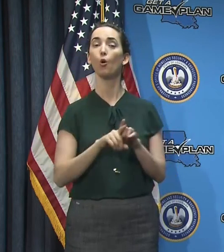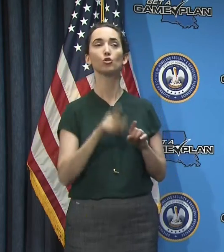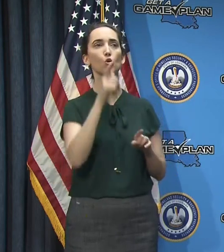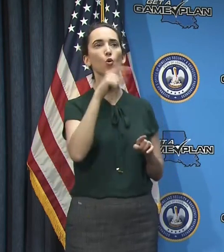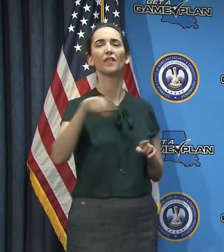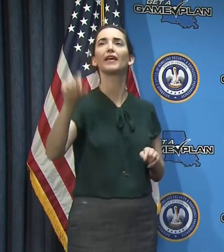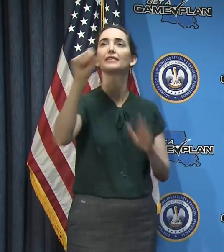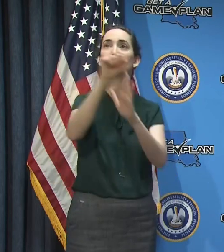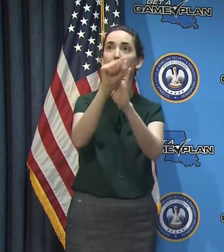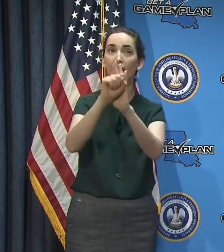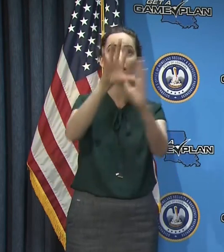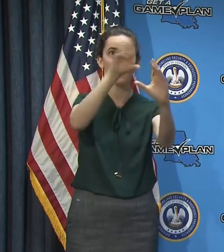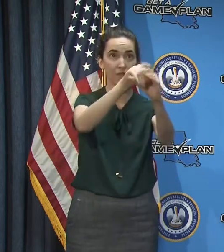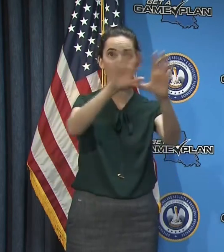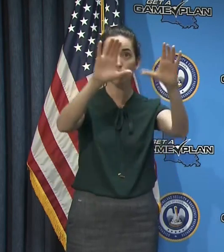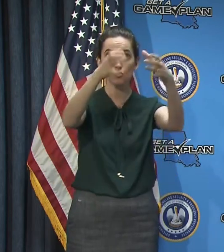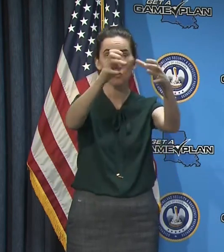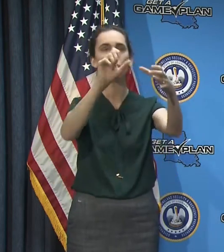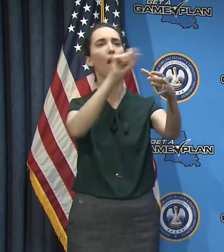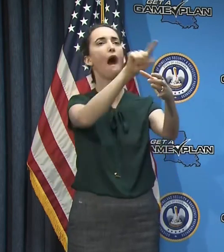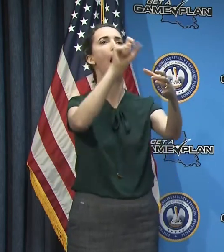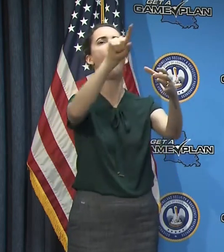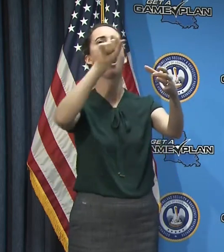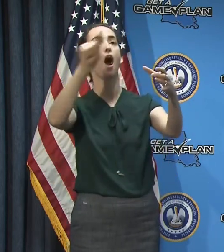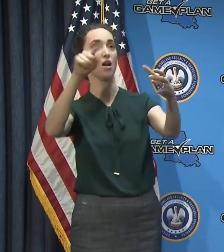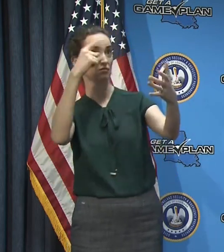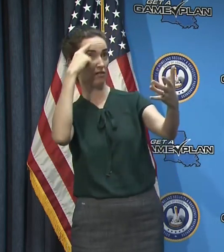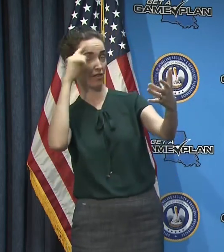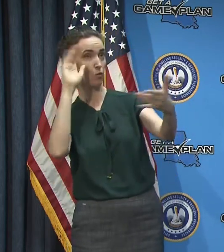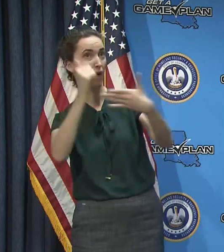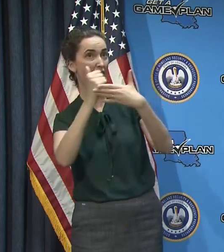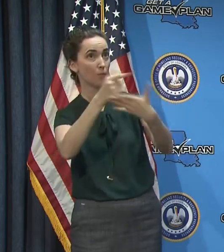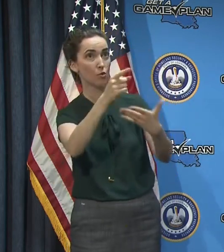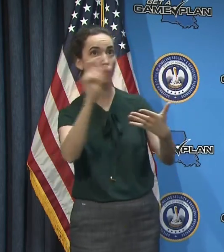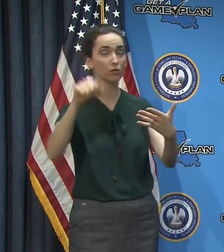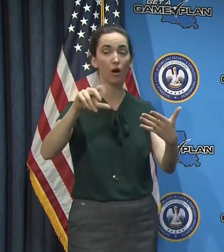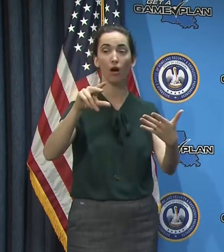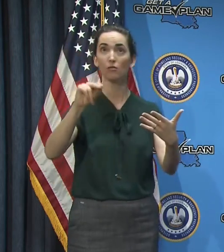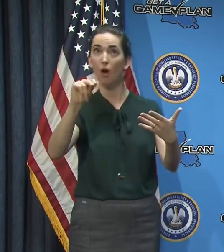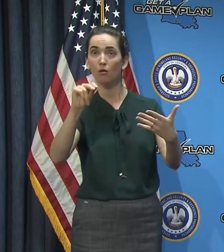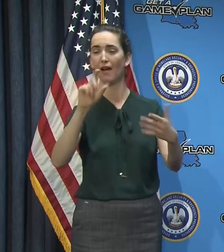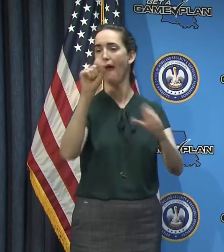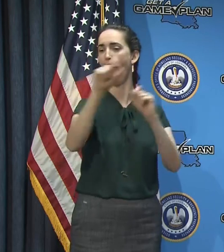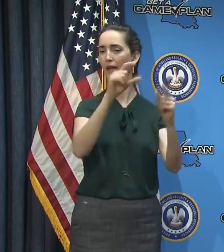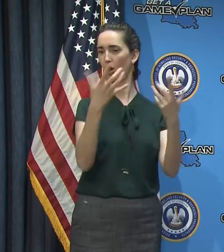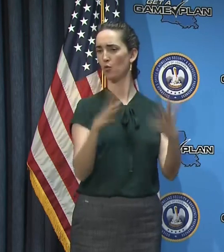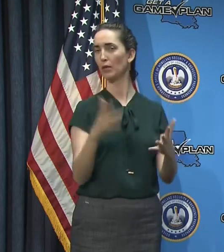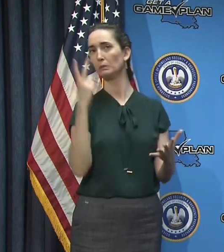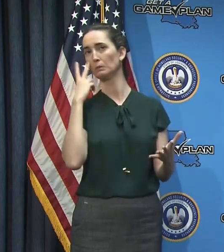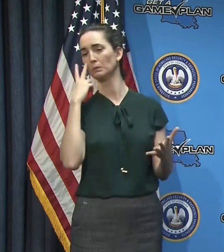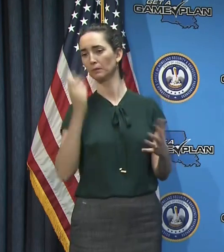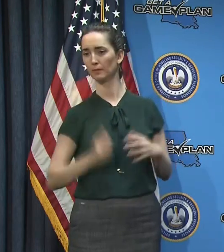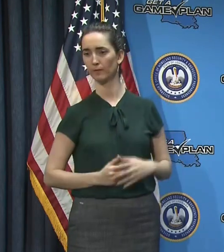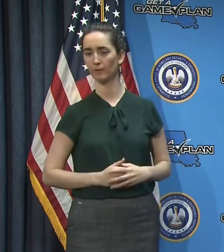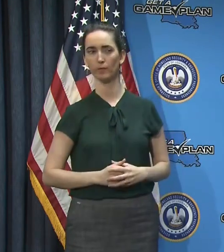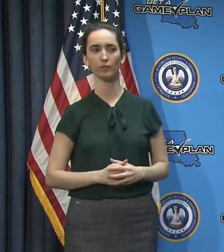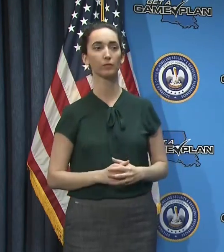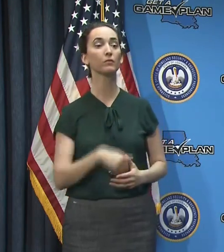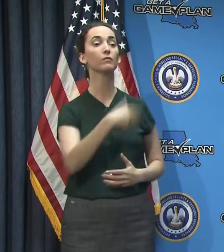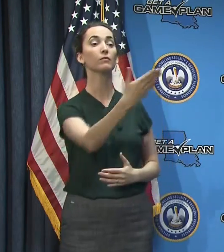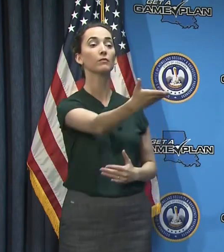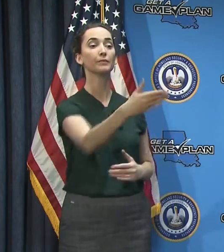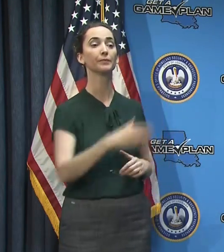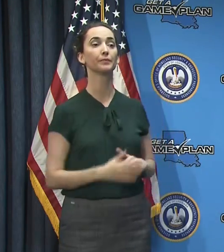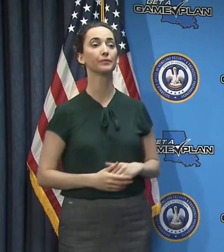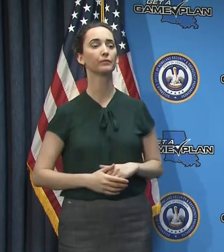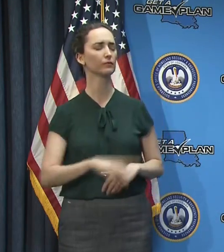doing it to see whether they, they believe it's going to, going to be an improvement. Yes, sir. On the subject of schools and the